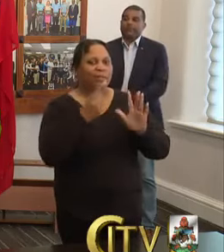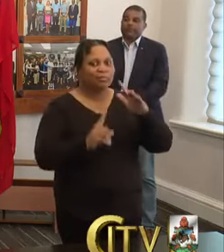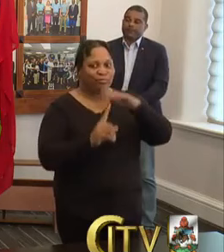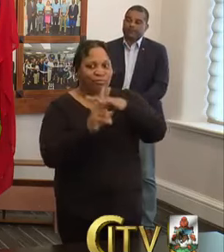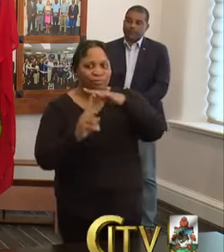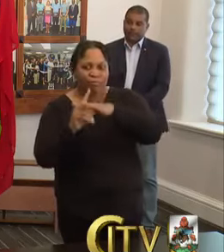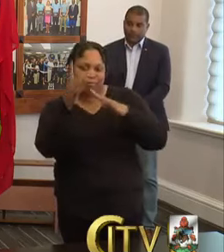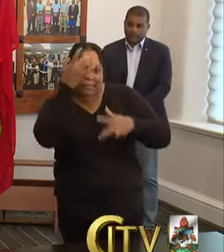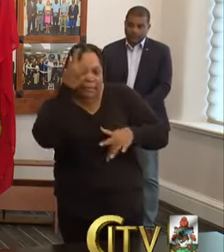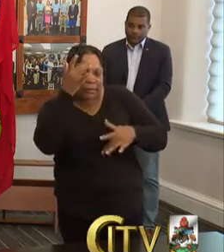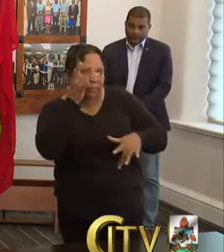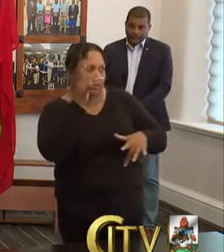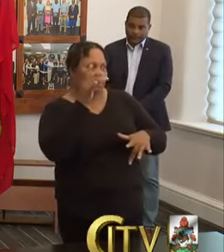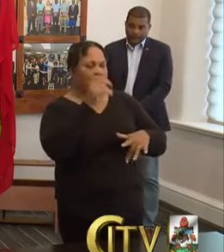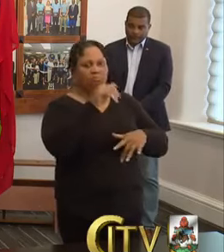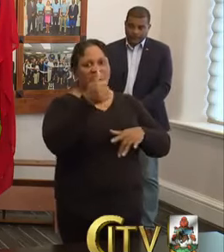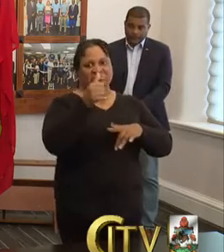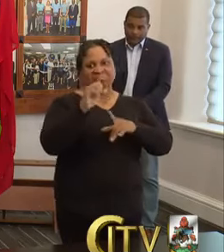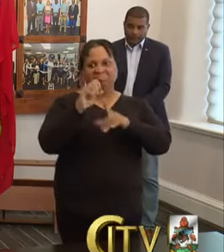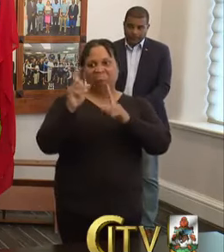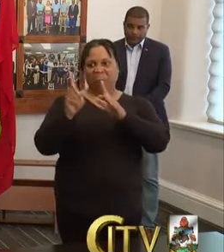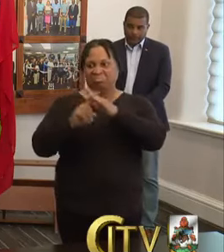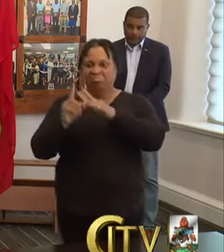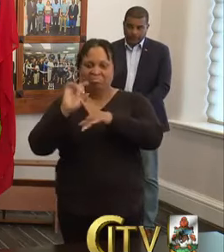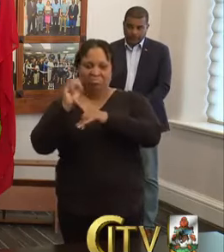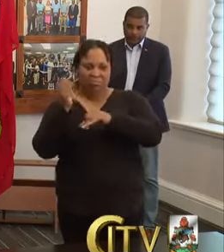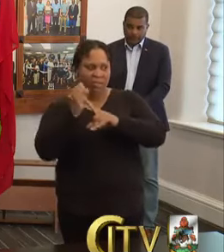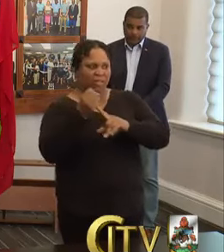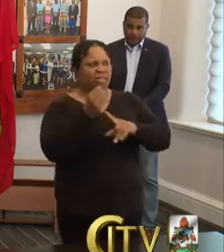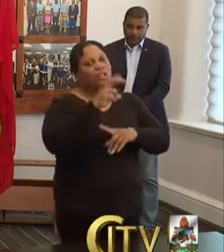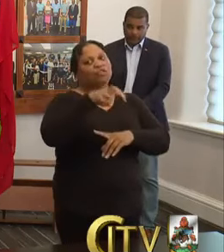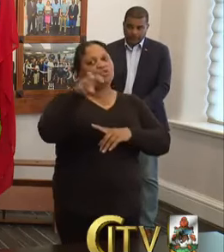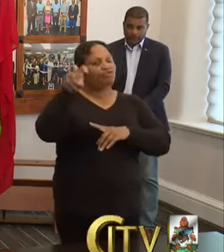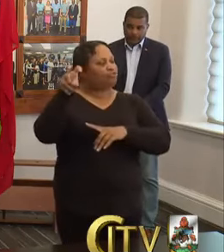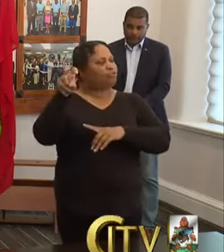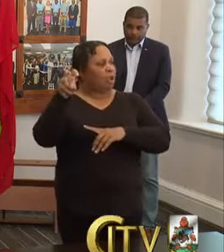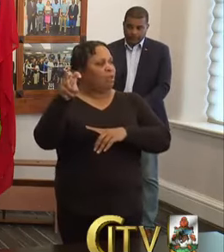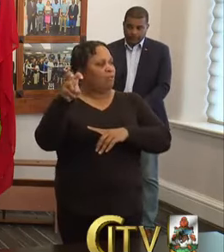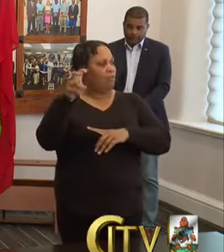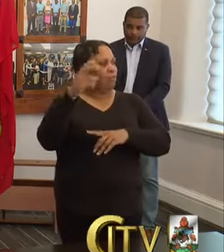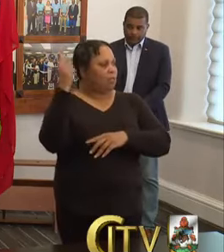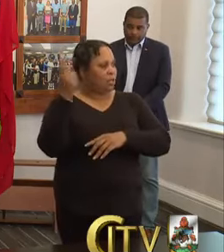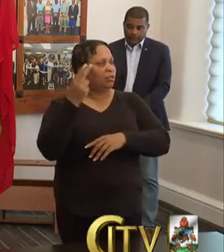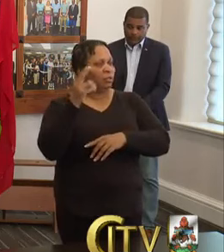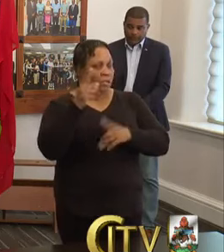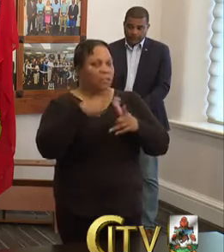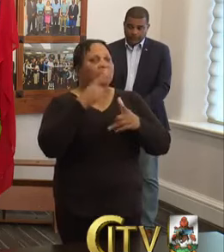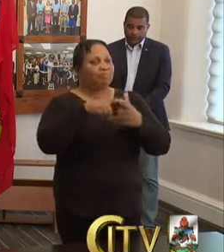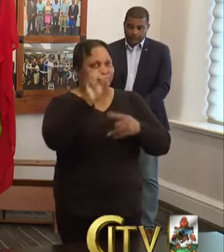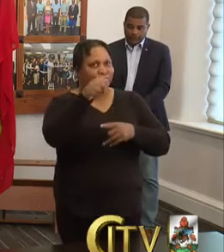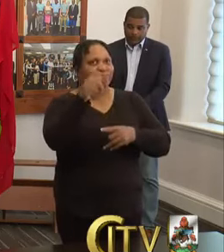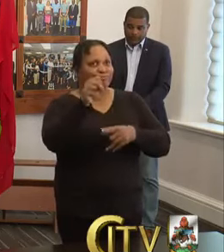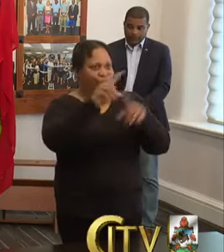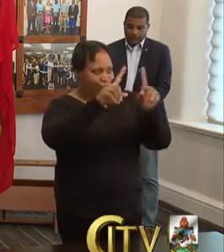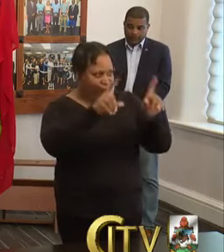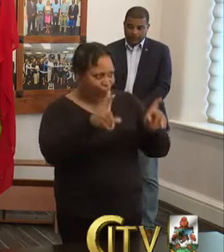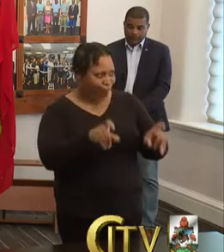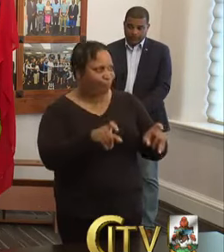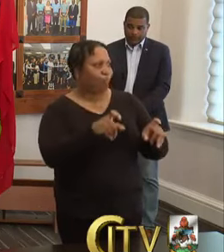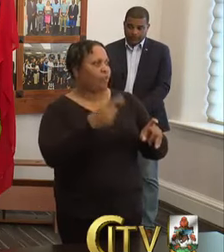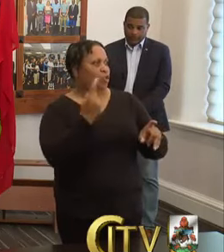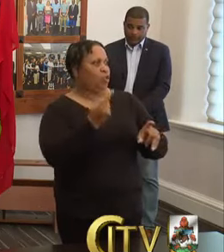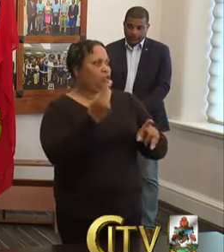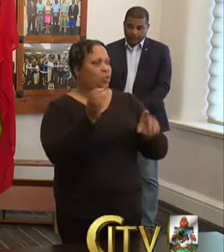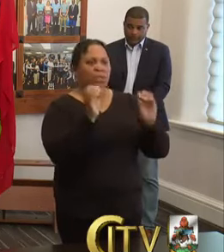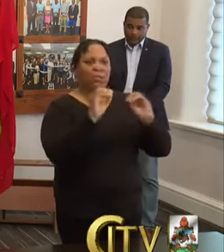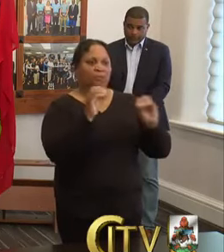that's when, as well as the other issues that I spoke about, relevant travel history and so forth, then that's when a test would be conducted. So it's only when a person is